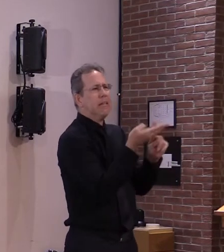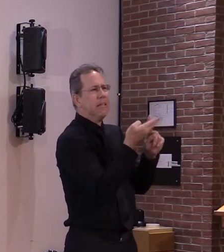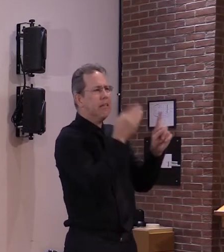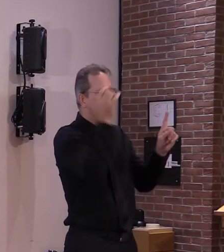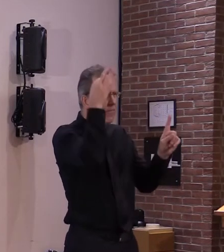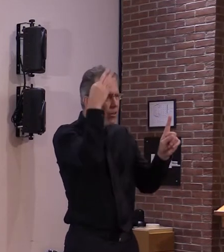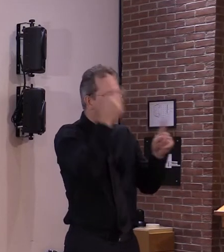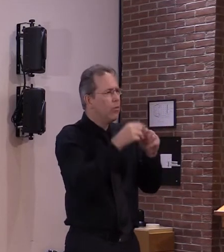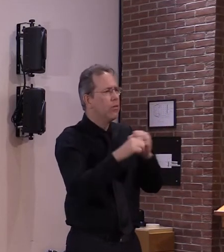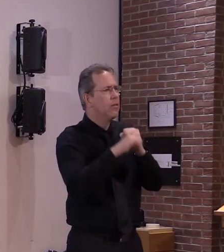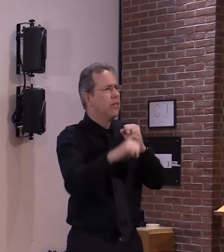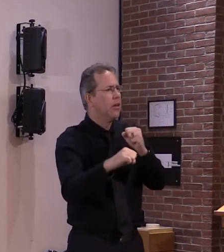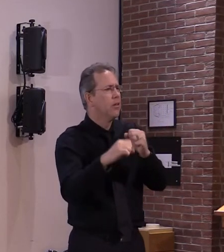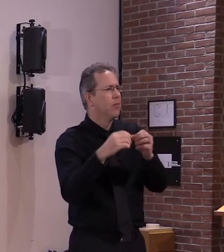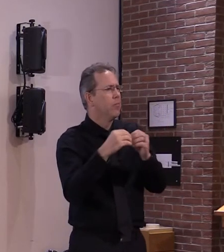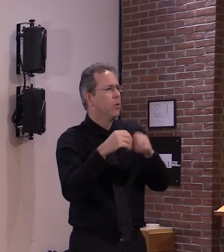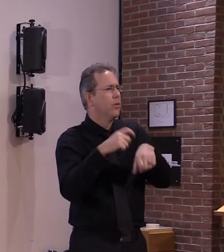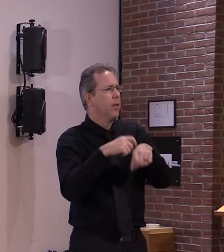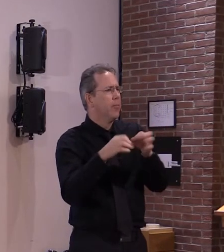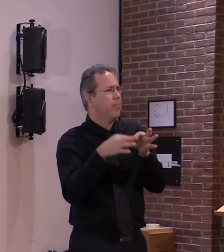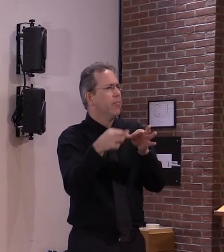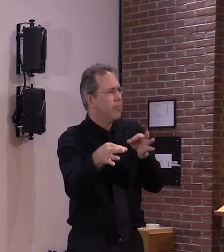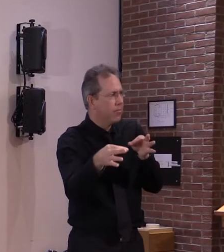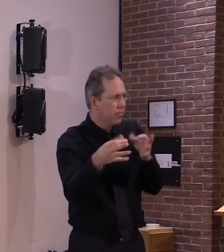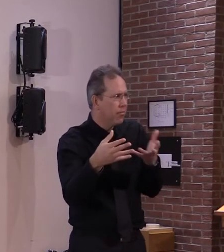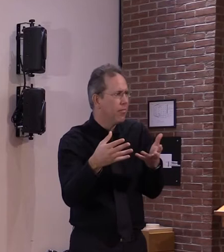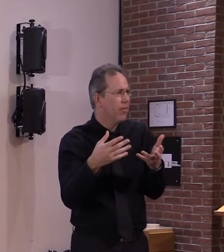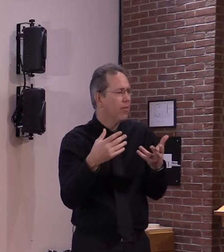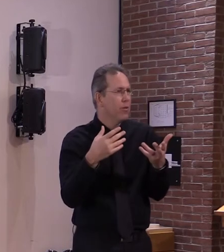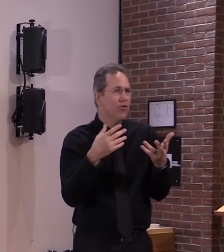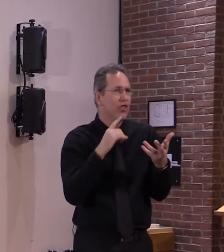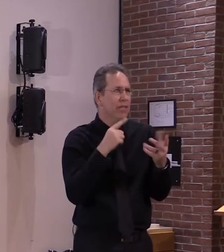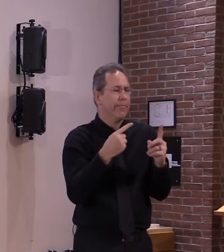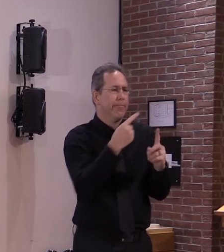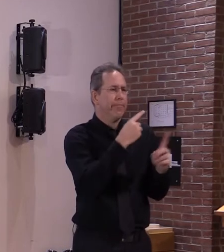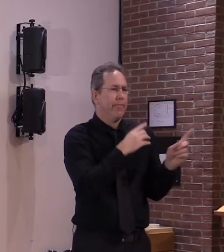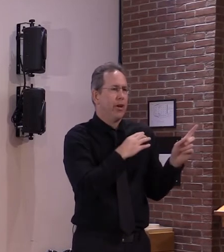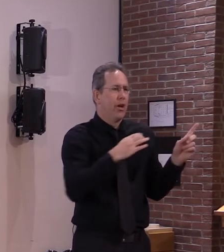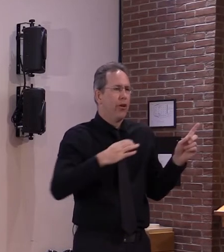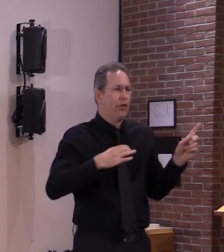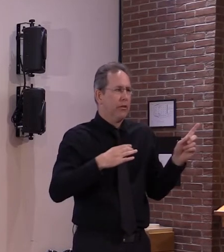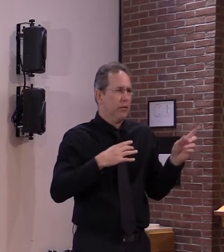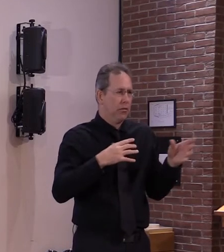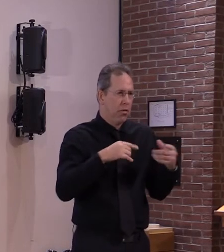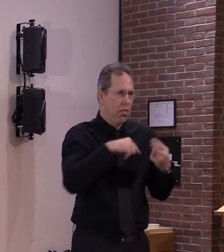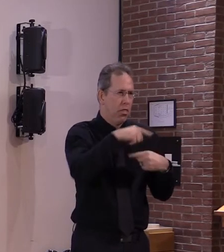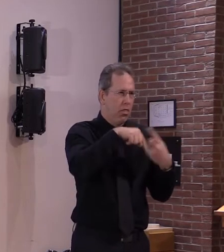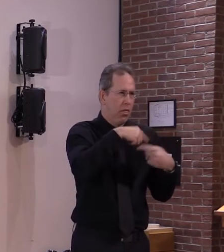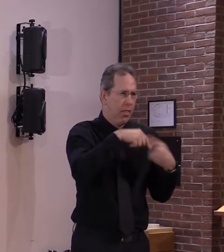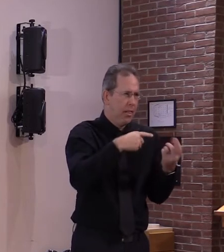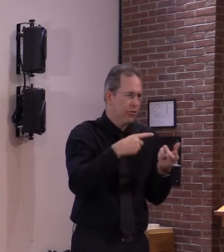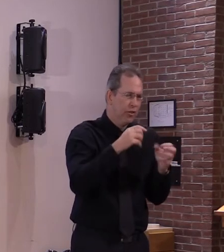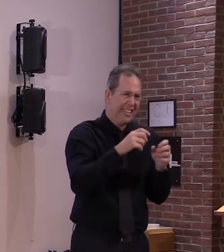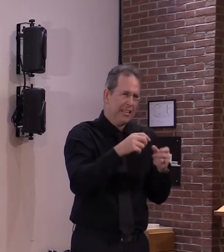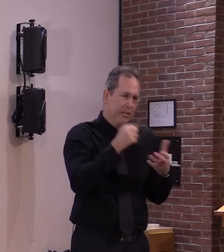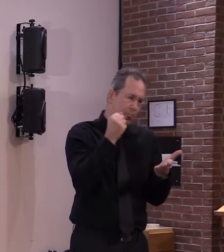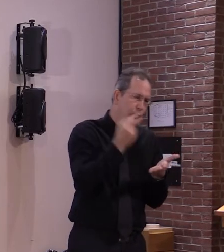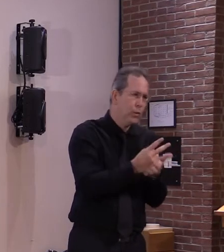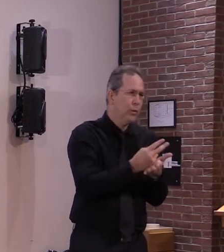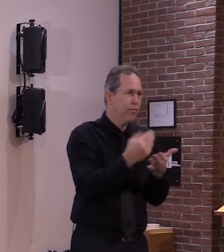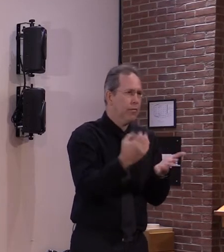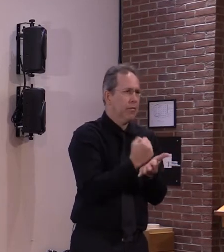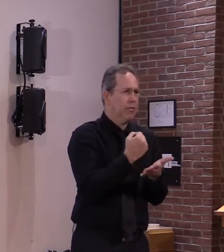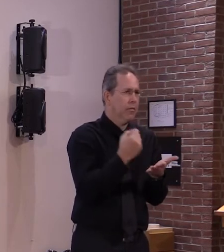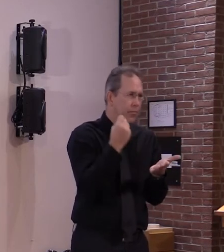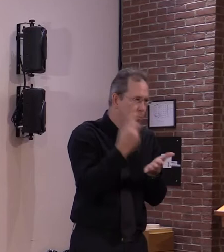in washington is is so important and then build from there and you can always do a second package um later in you know